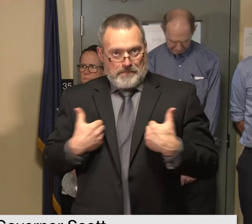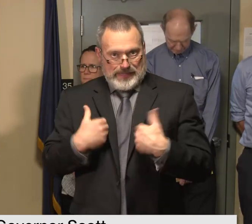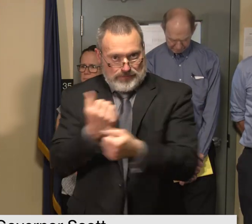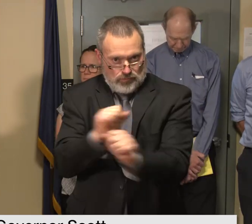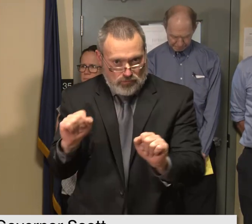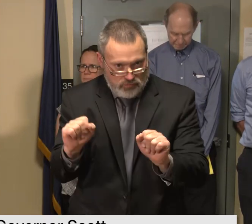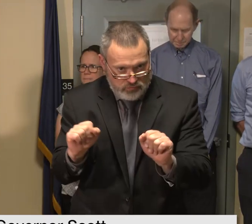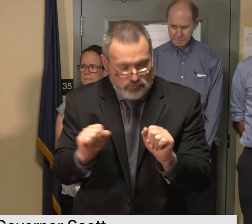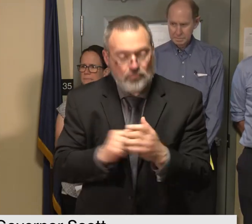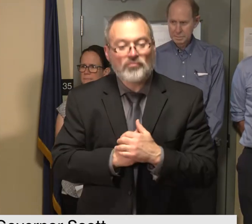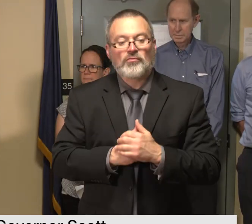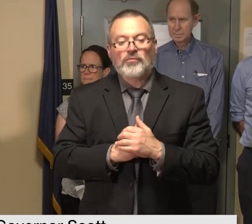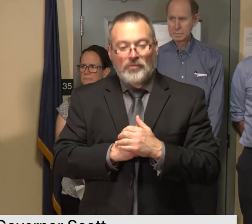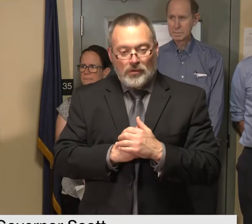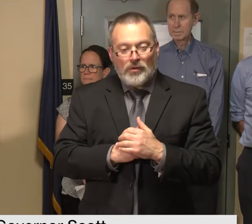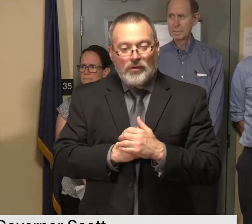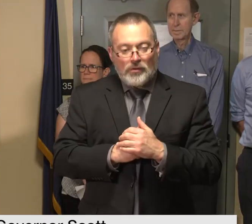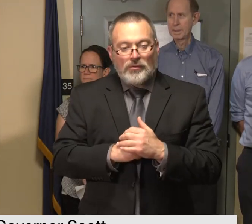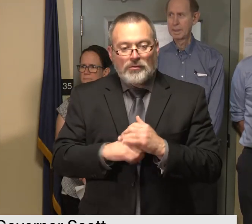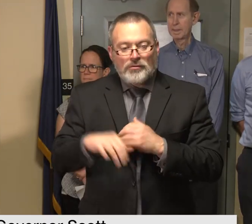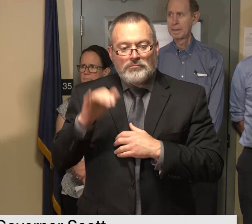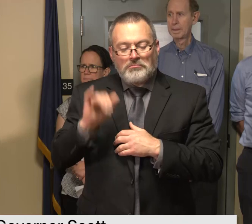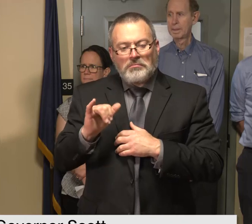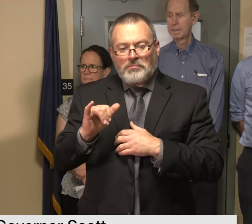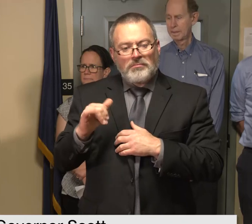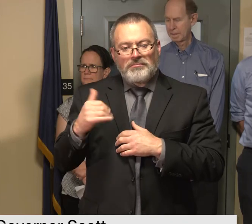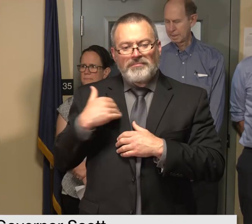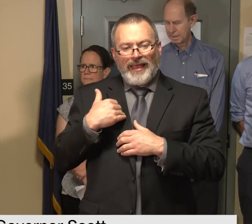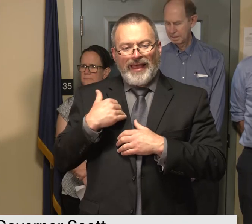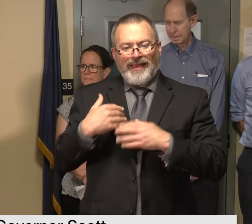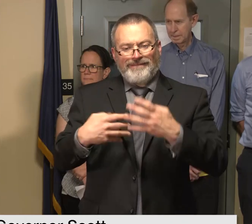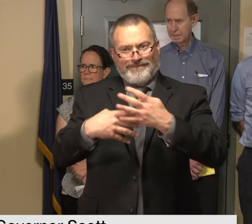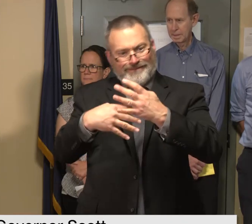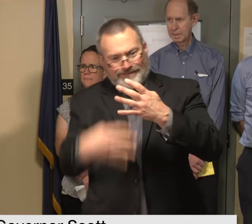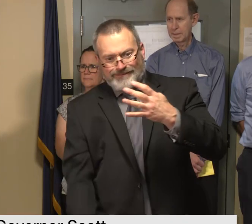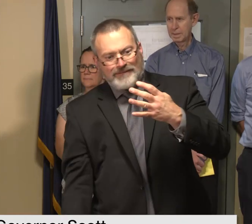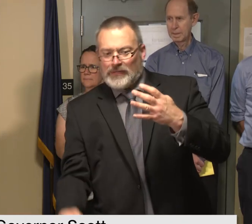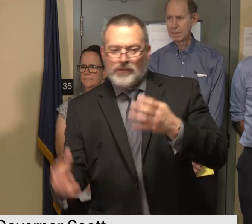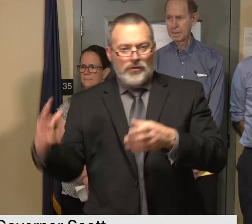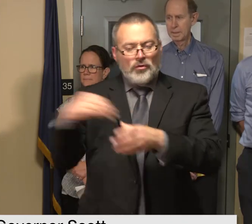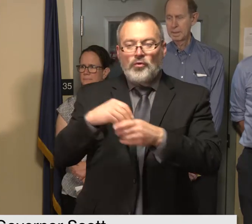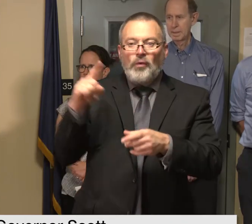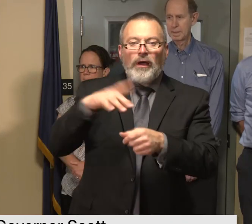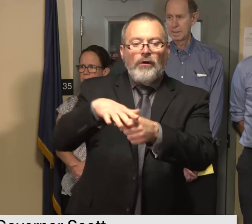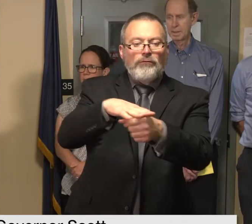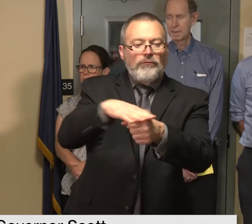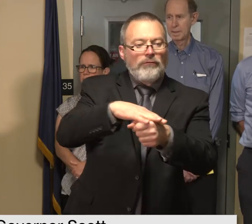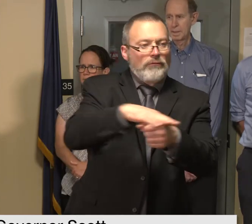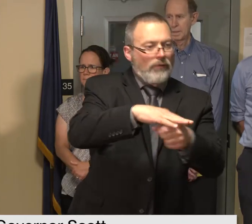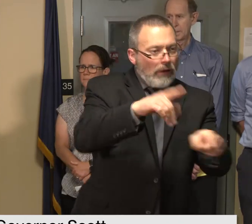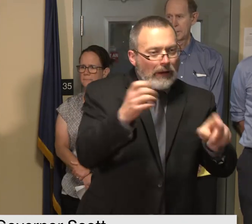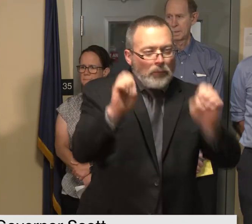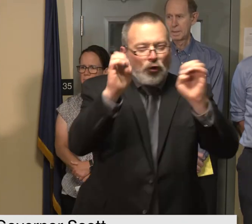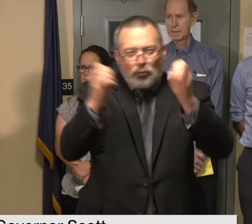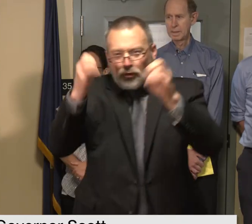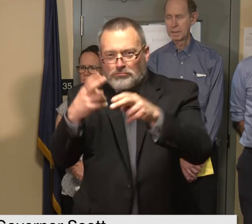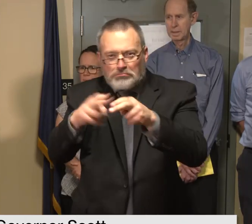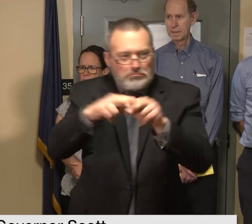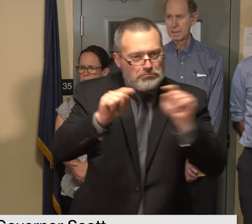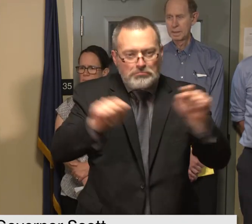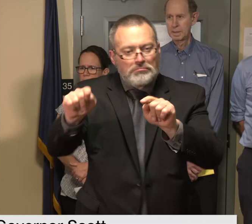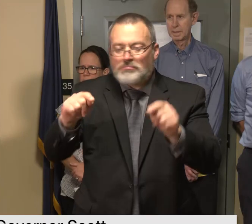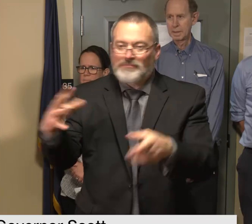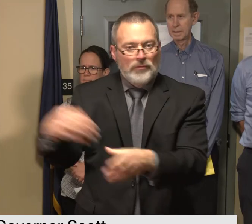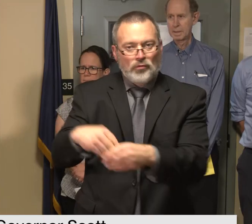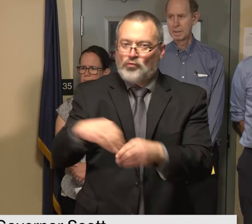include the many rescues and assists carried out by local first responders as of this